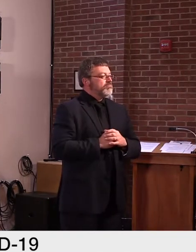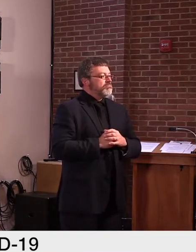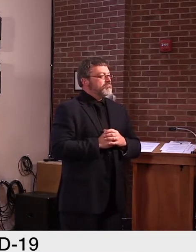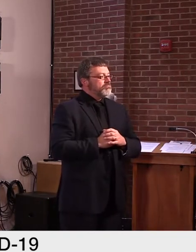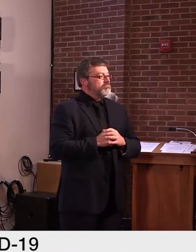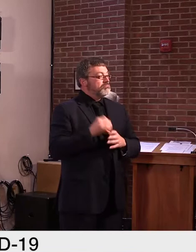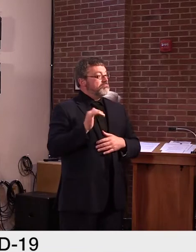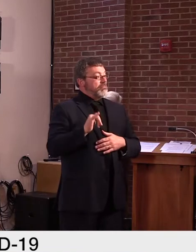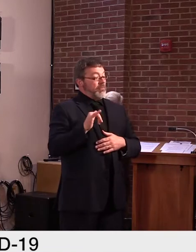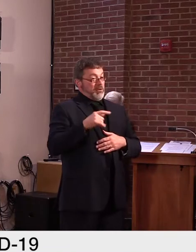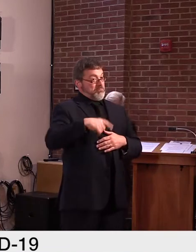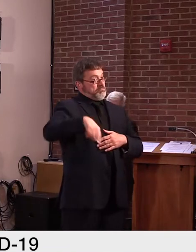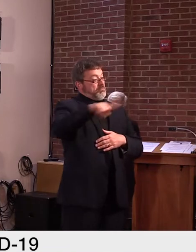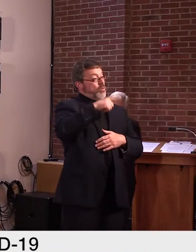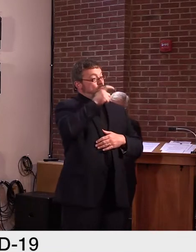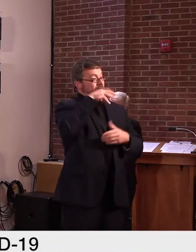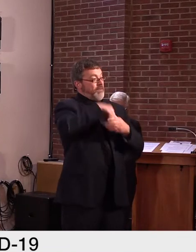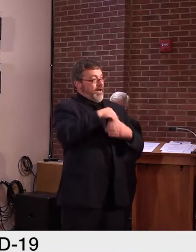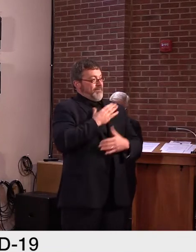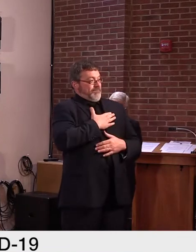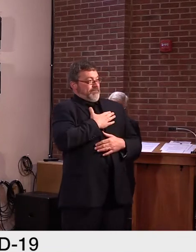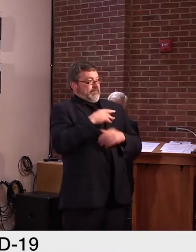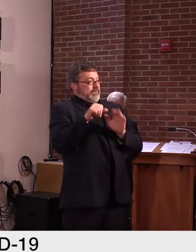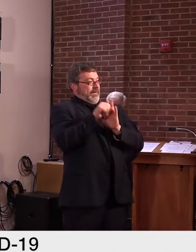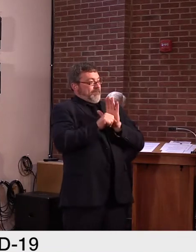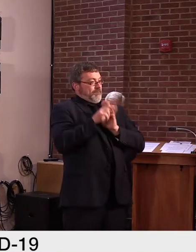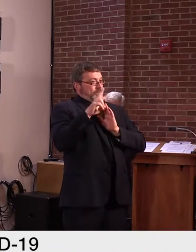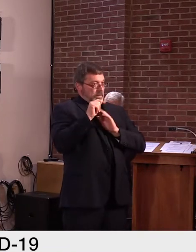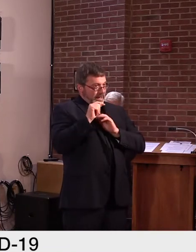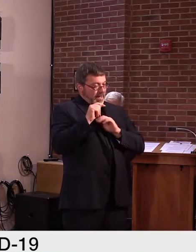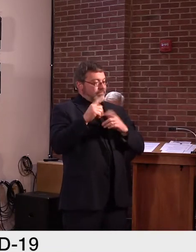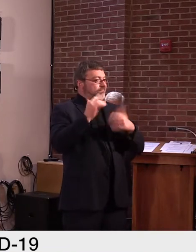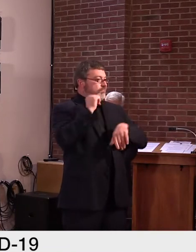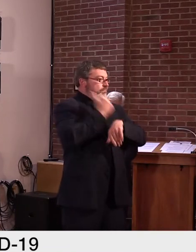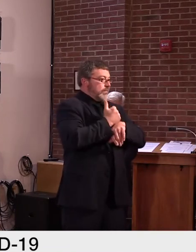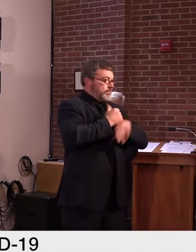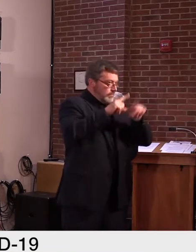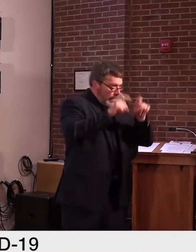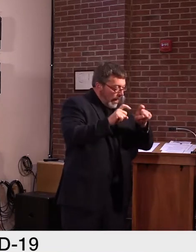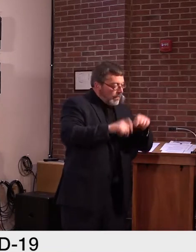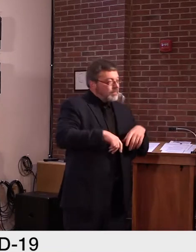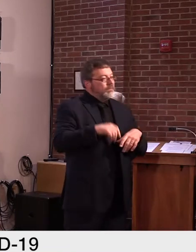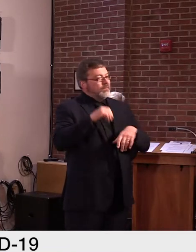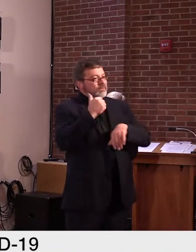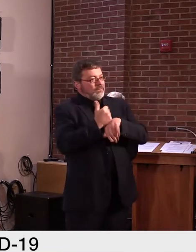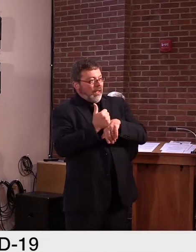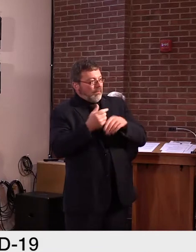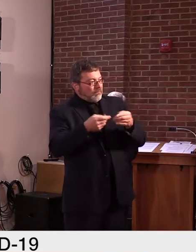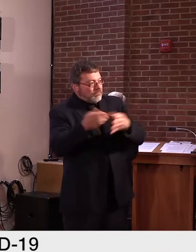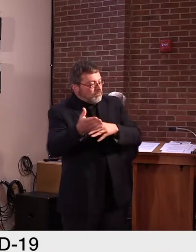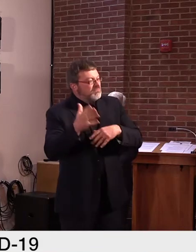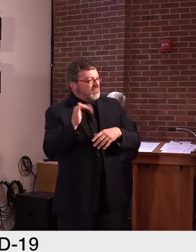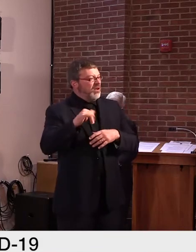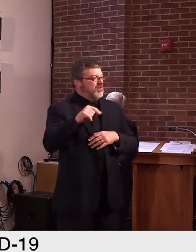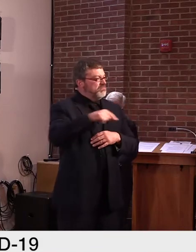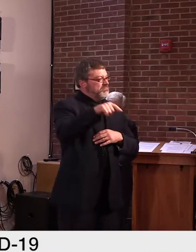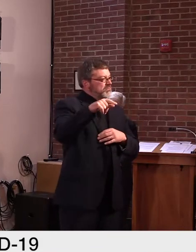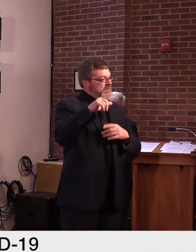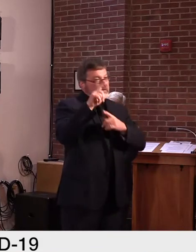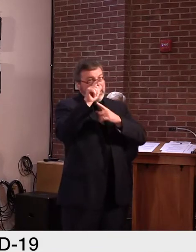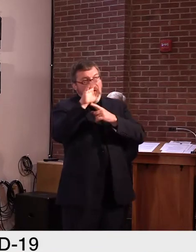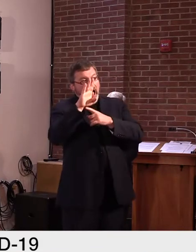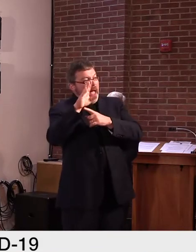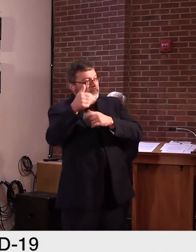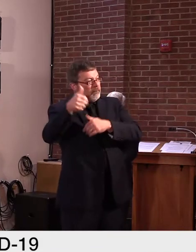lab, the people who put the tests together for distribution, the lab techs, our tireless lab leadership, the